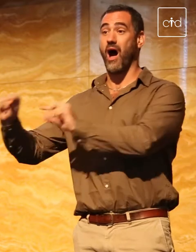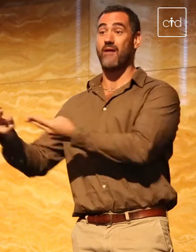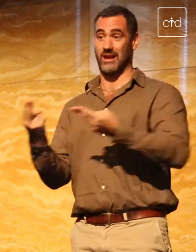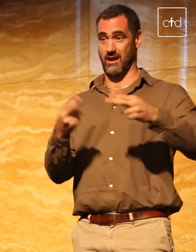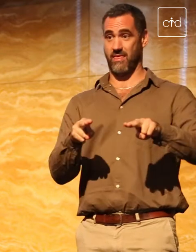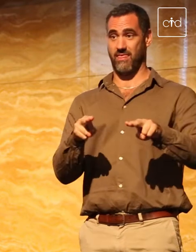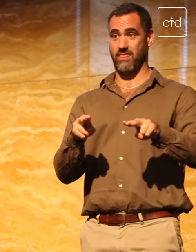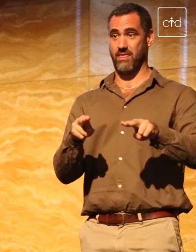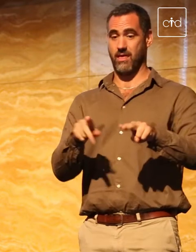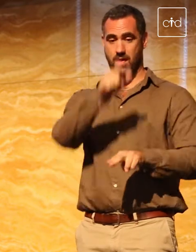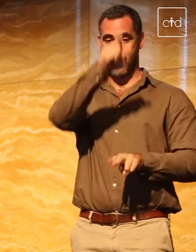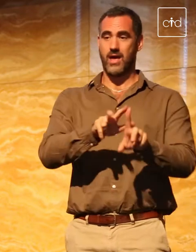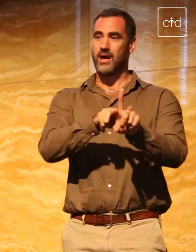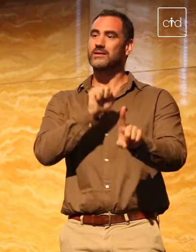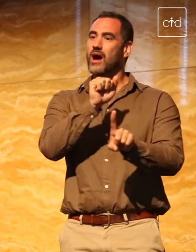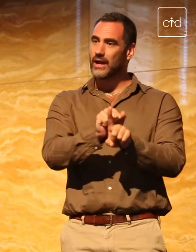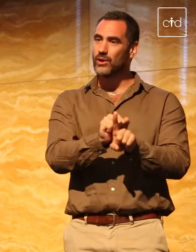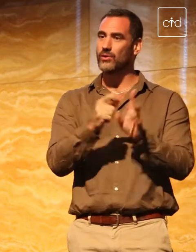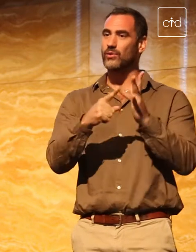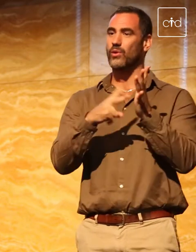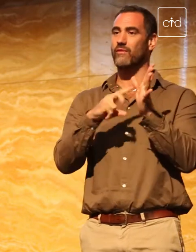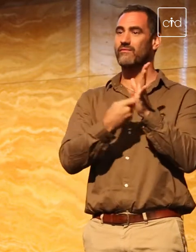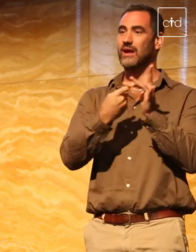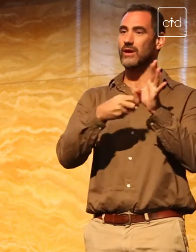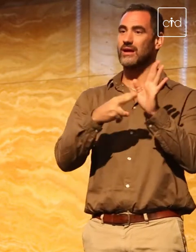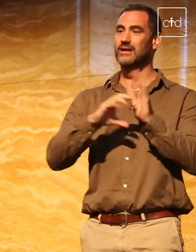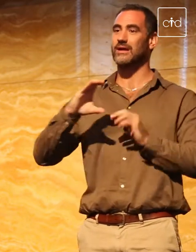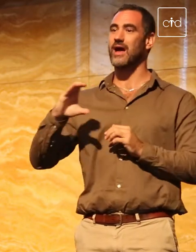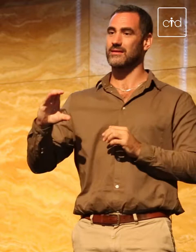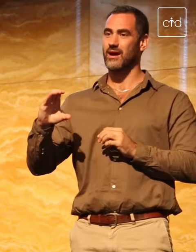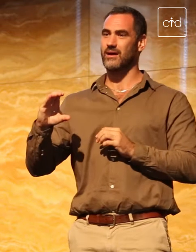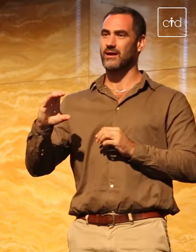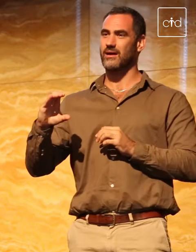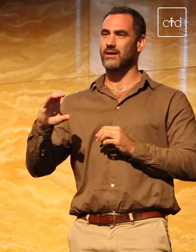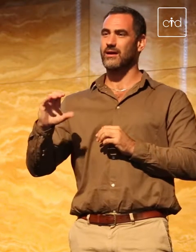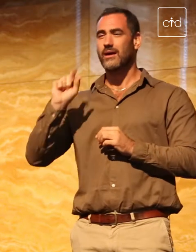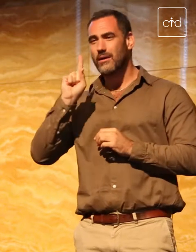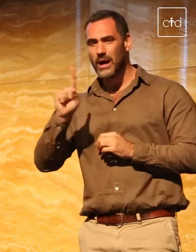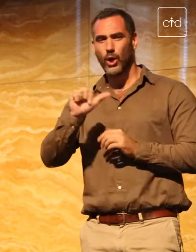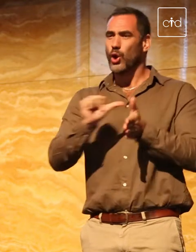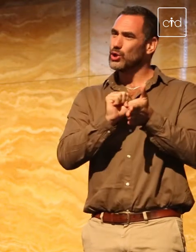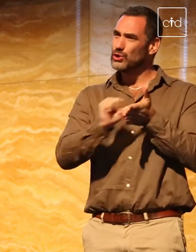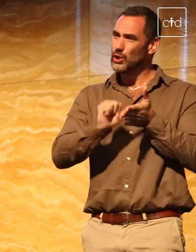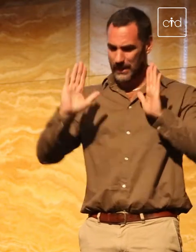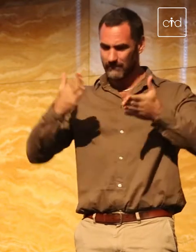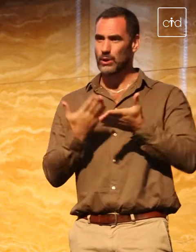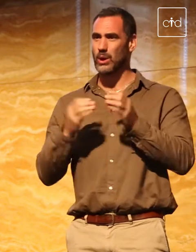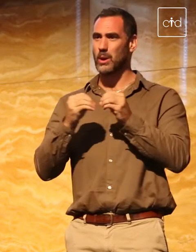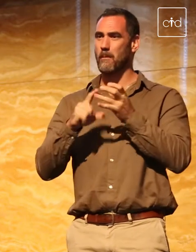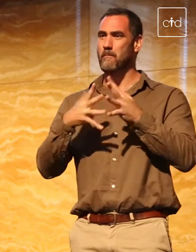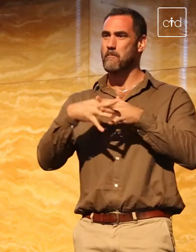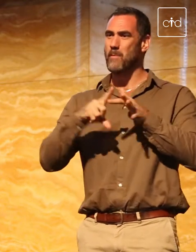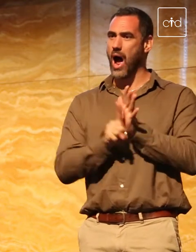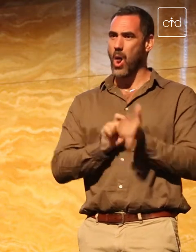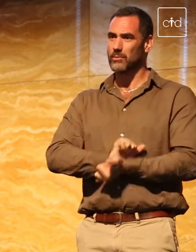with ovarian cancer, but had been under, having surgery for obstructed bowels. And they made the